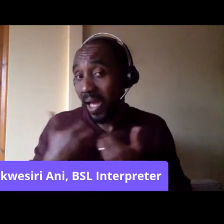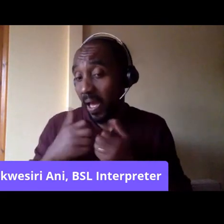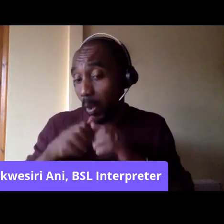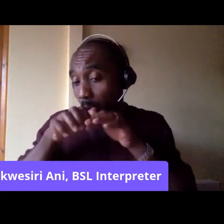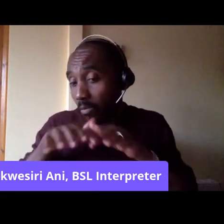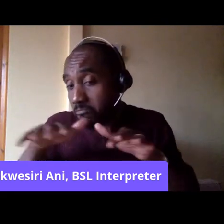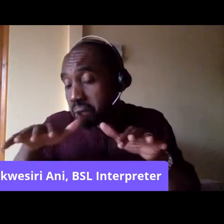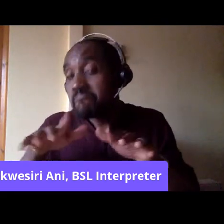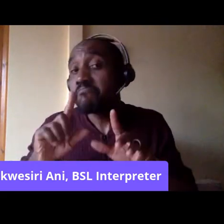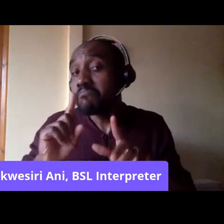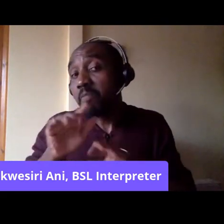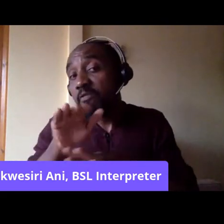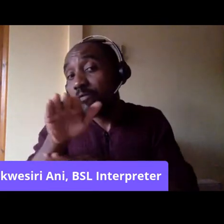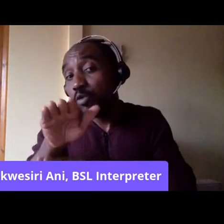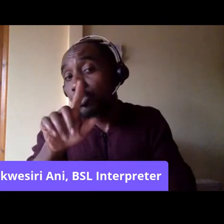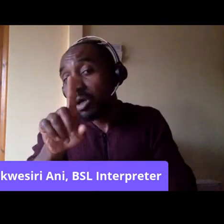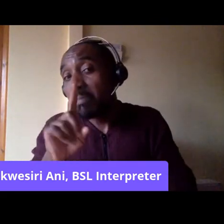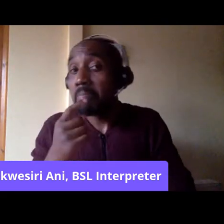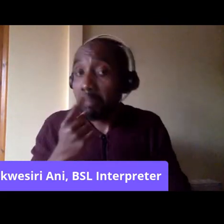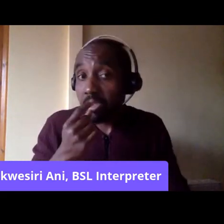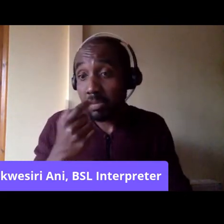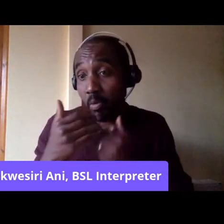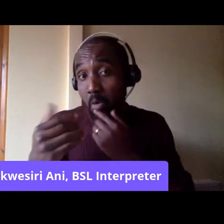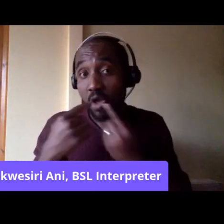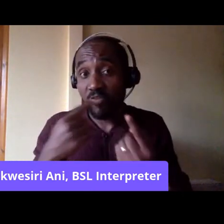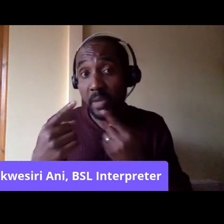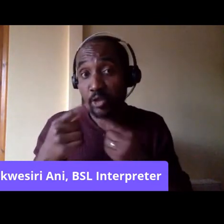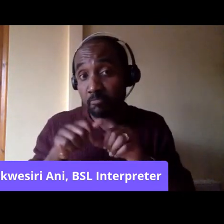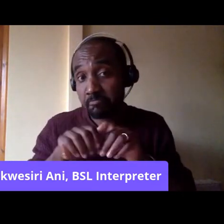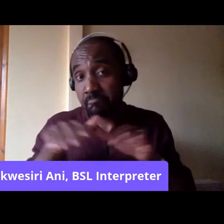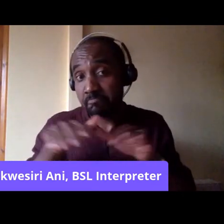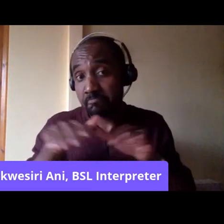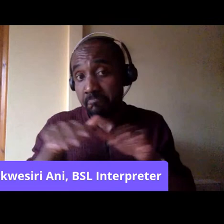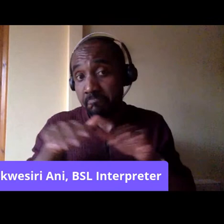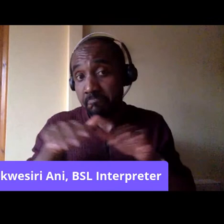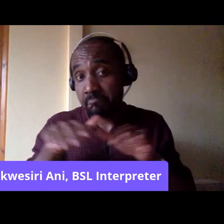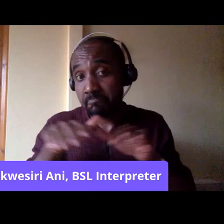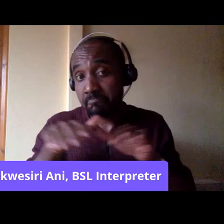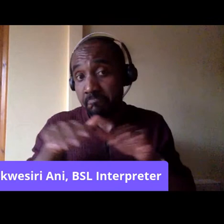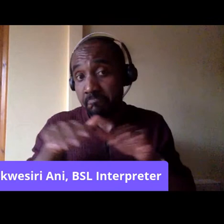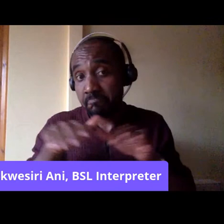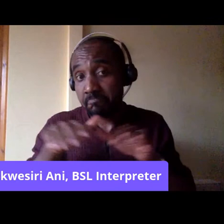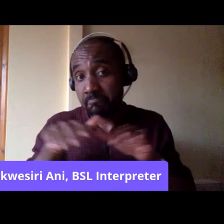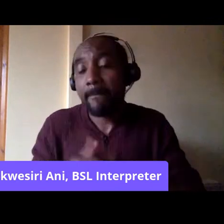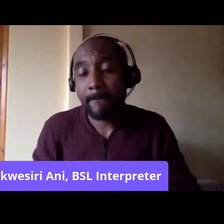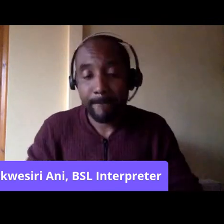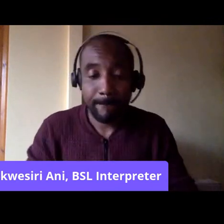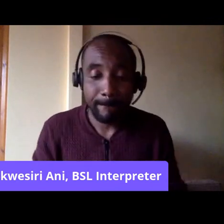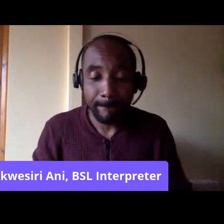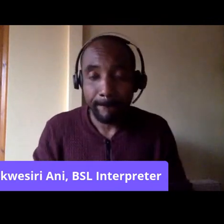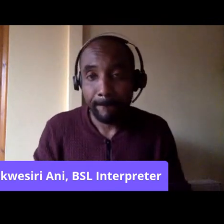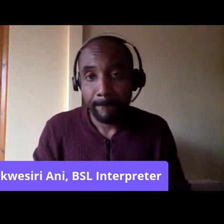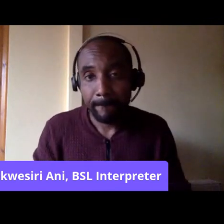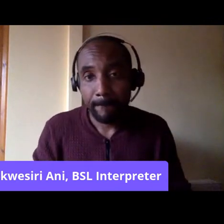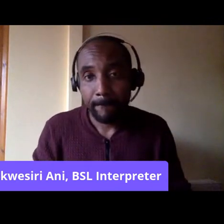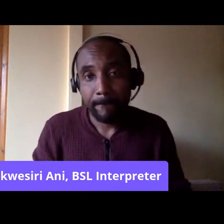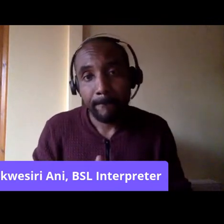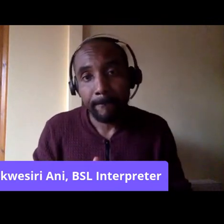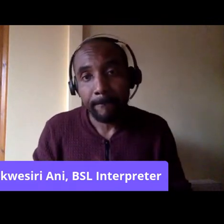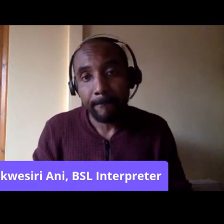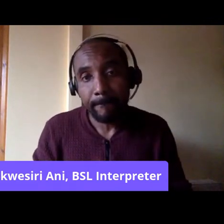maybe in future, we can share some more information about how that's actually gone. So before